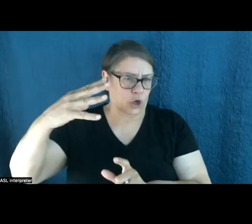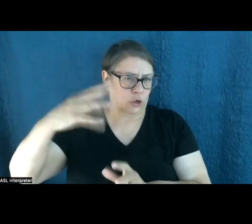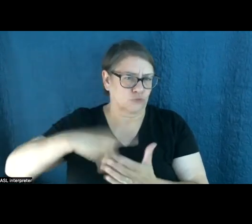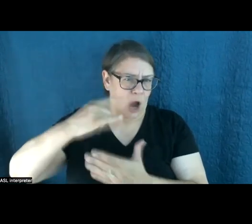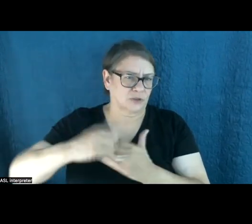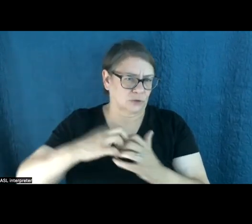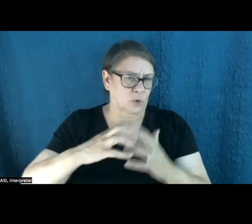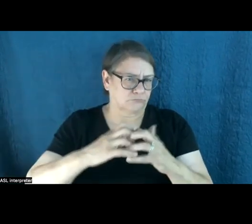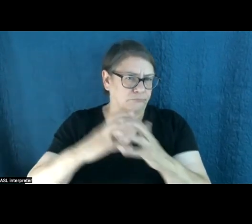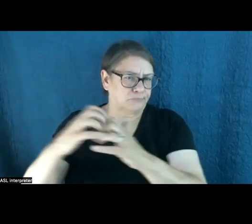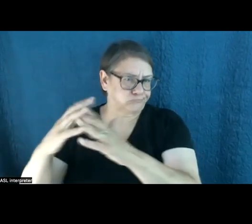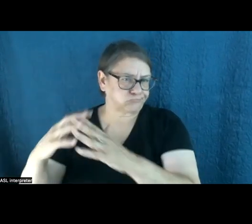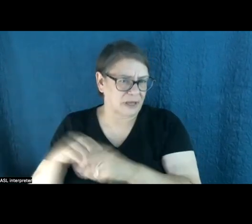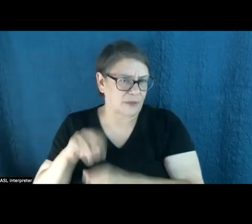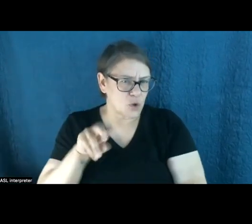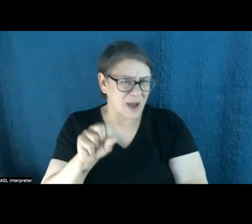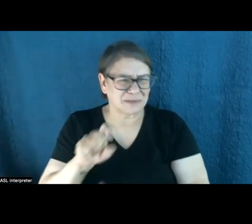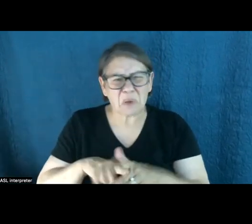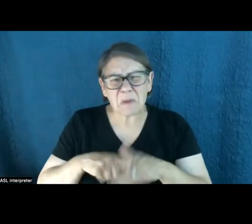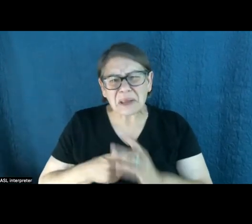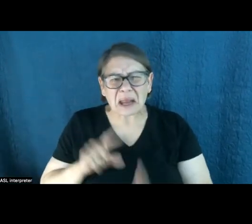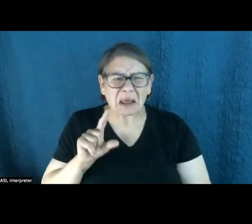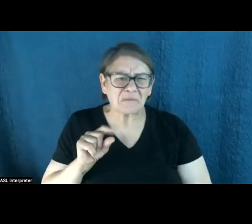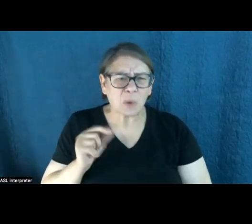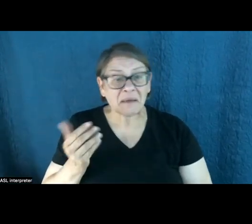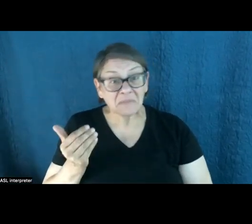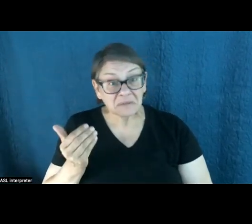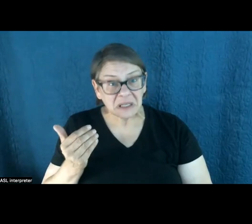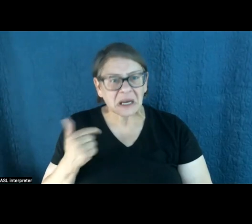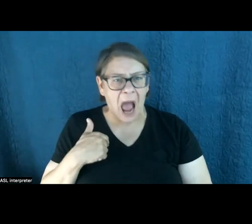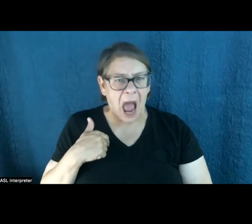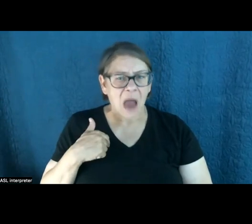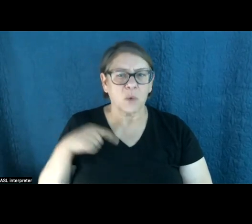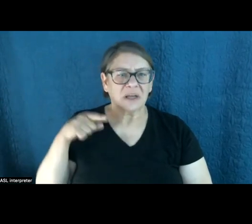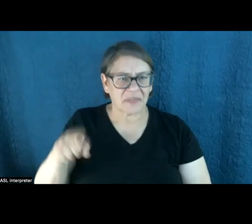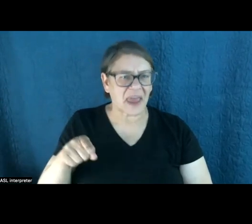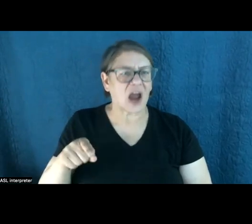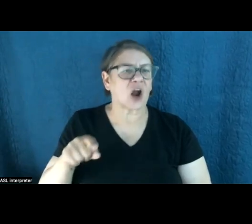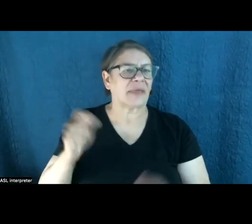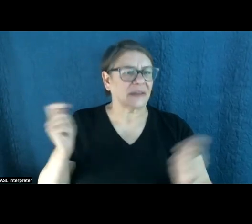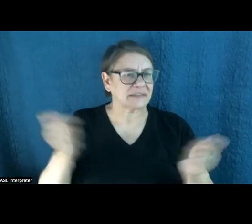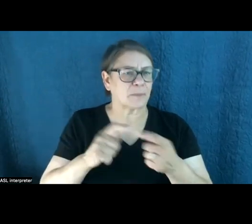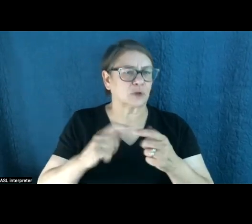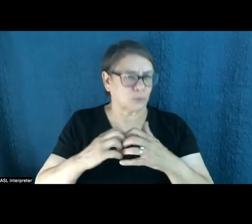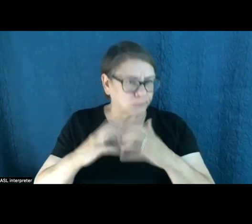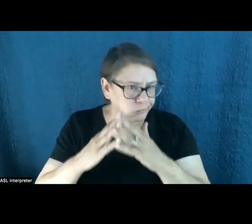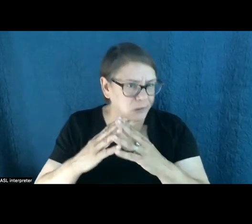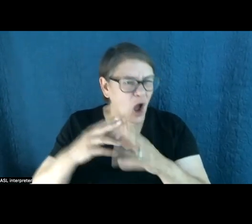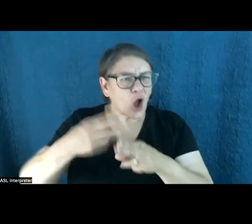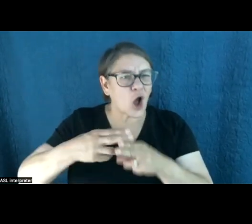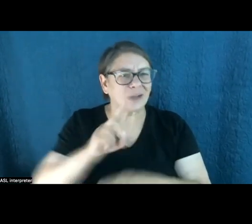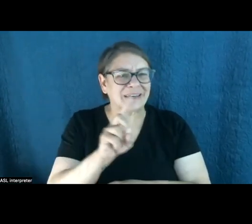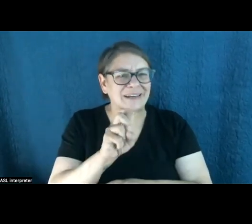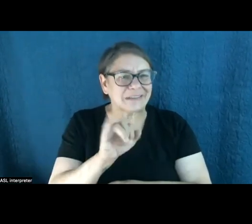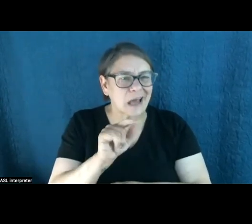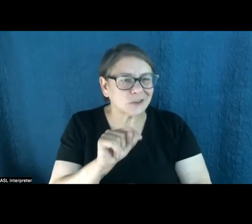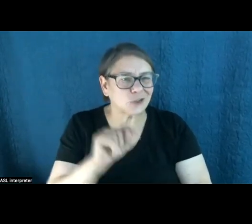built in the United States. So like at the beginning of 2015, I was at the commissioning ceremony for this project called Desert Sunlight, which was the